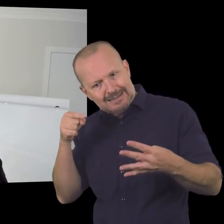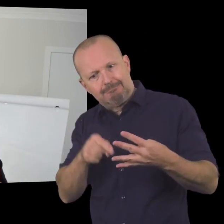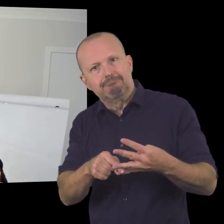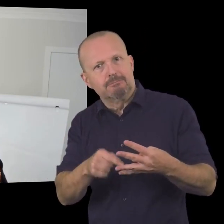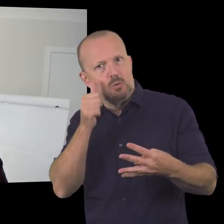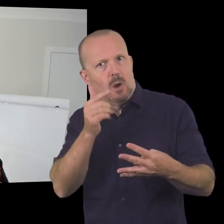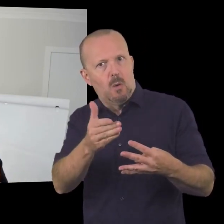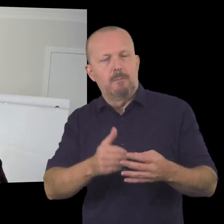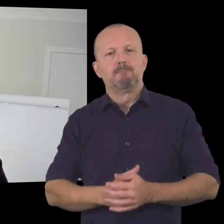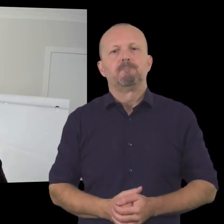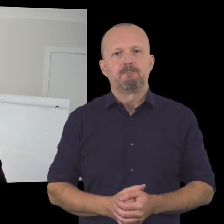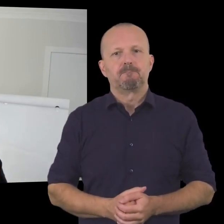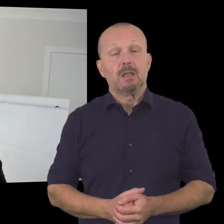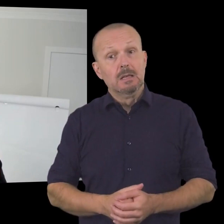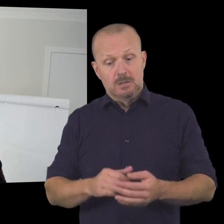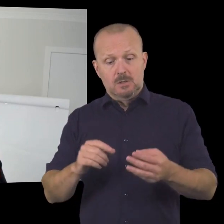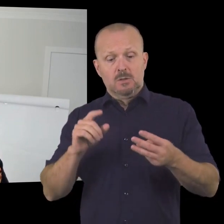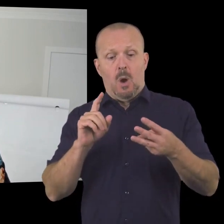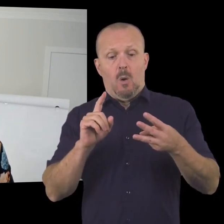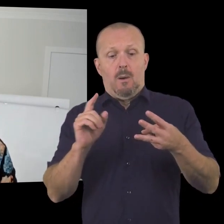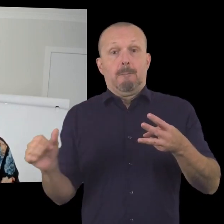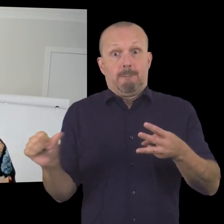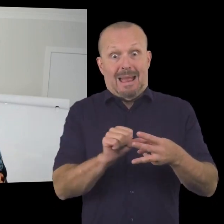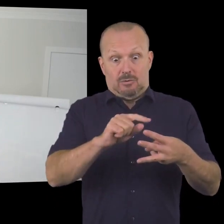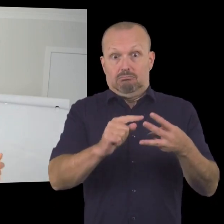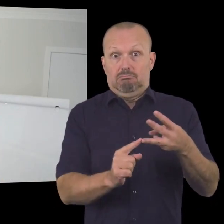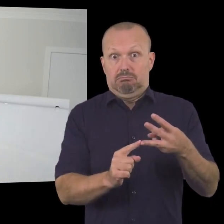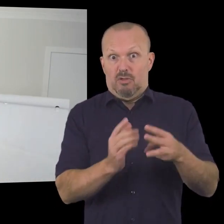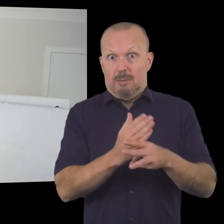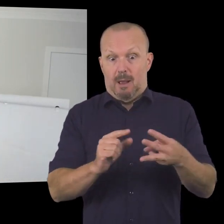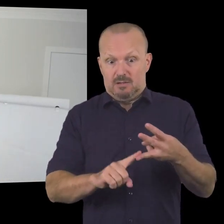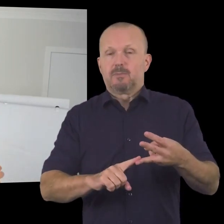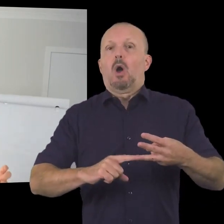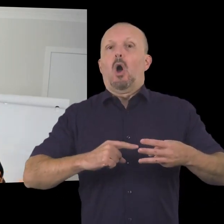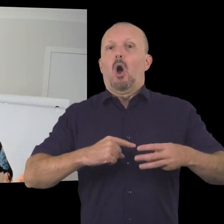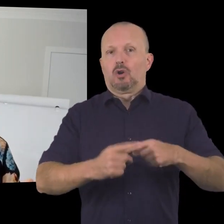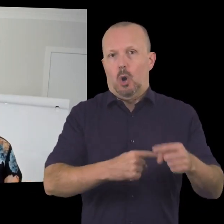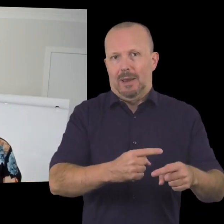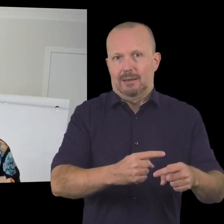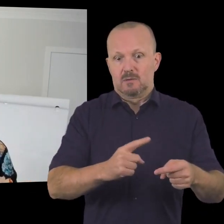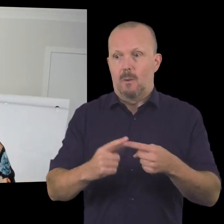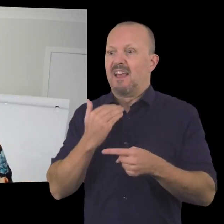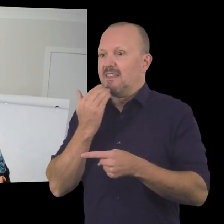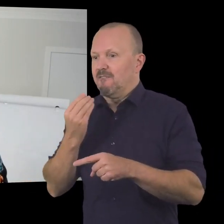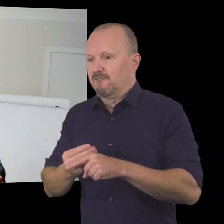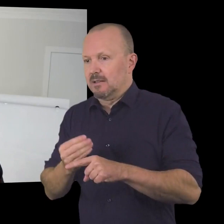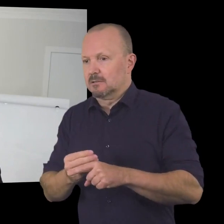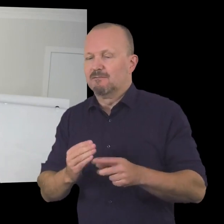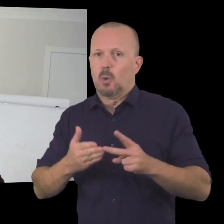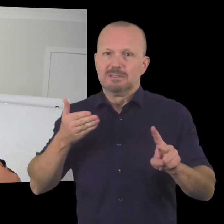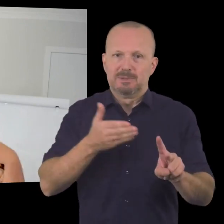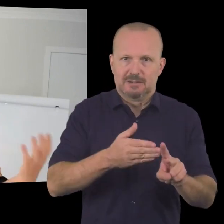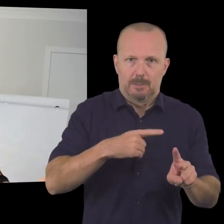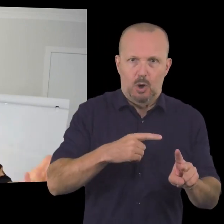other examples of that as we go through other session so then the last piece of that definition uh on an ongoing